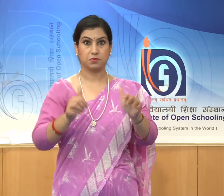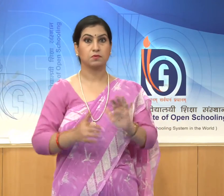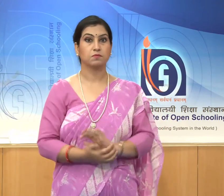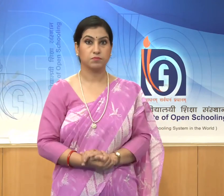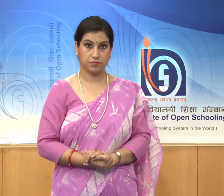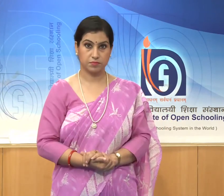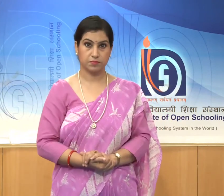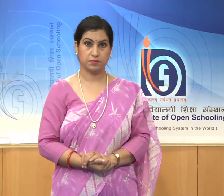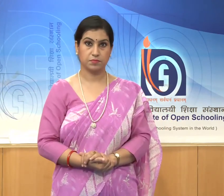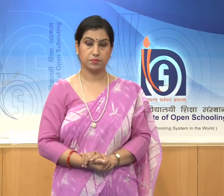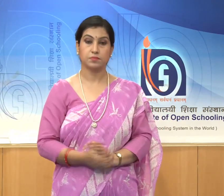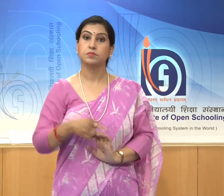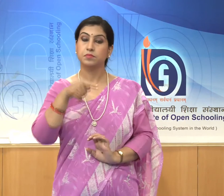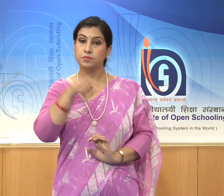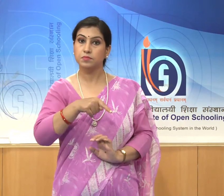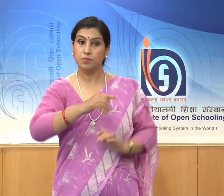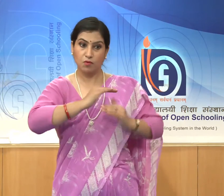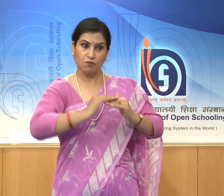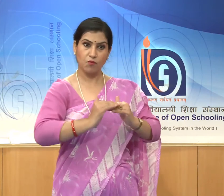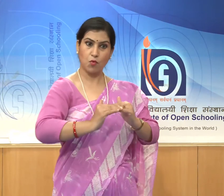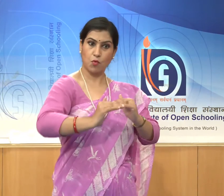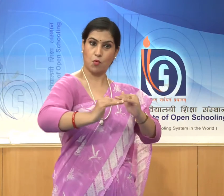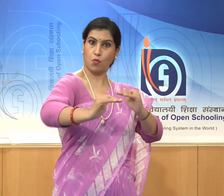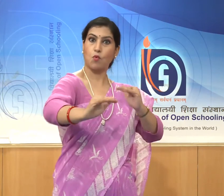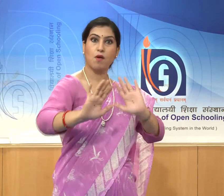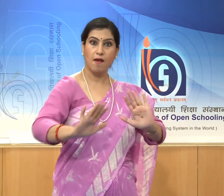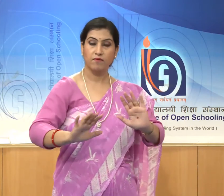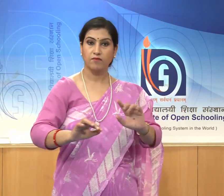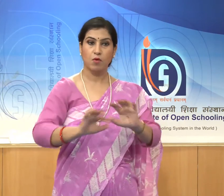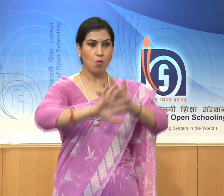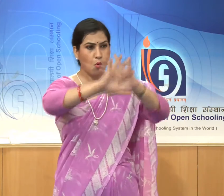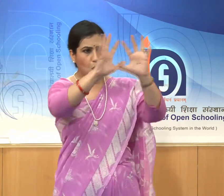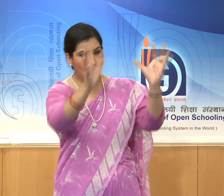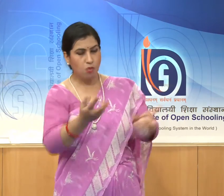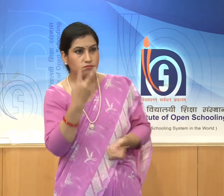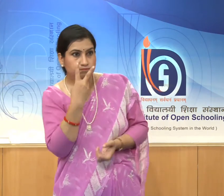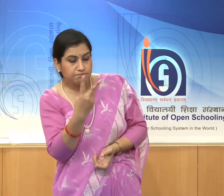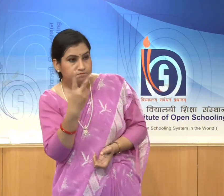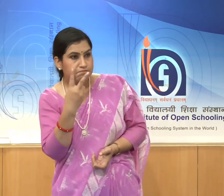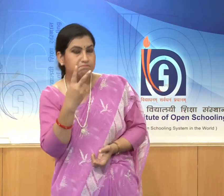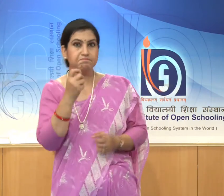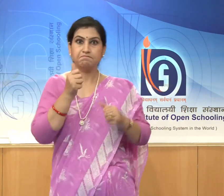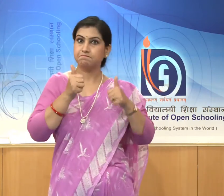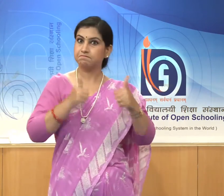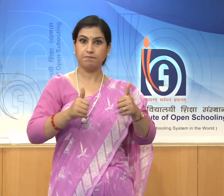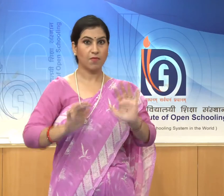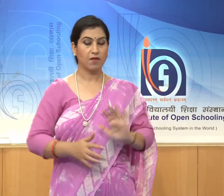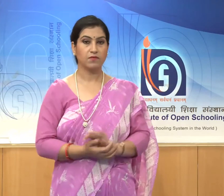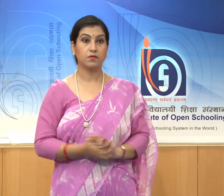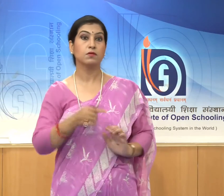There is a flow in the whole composition. There is a crowd